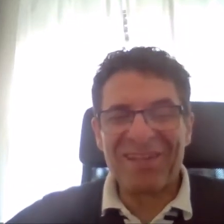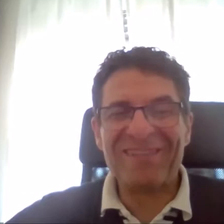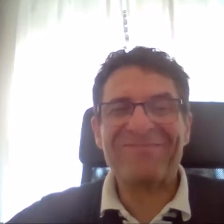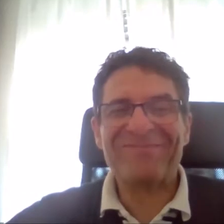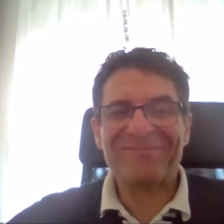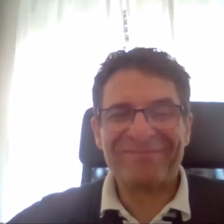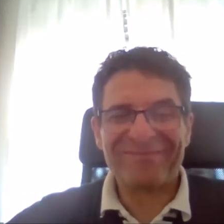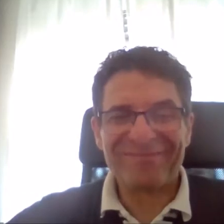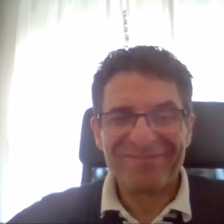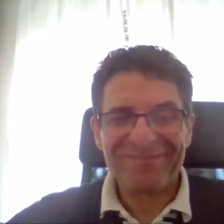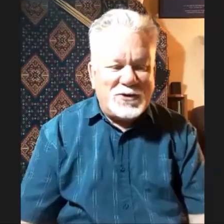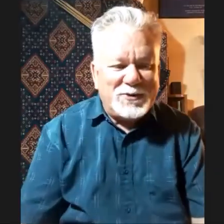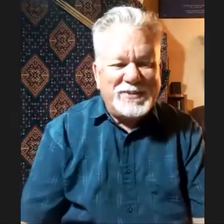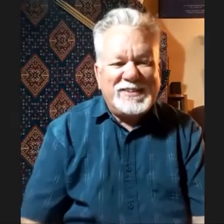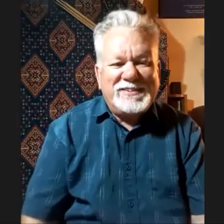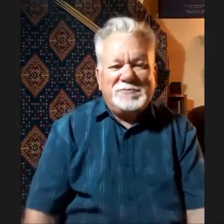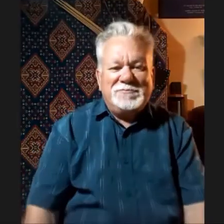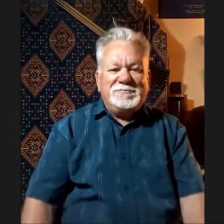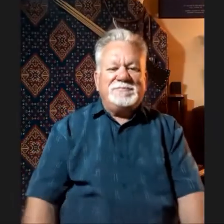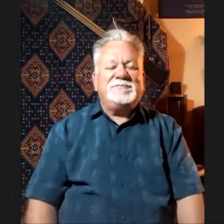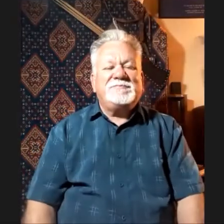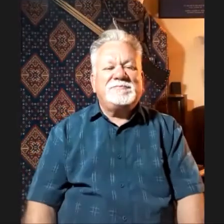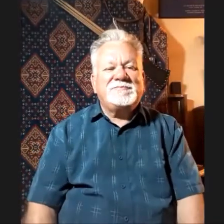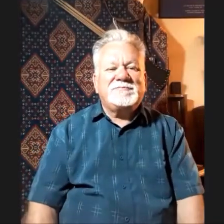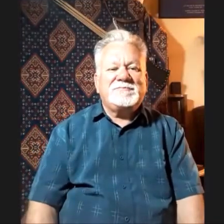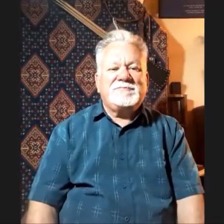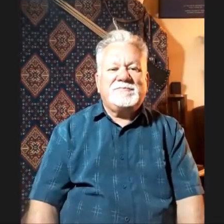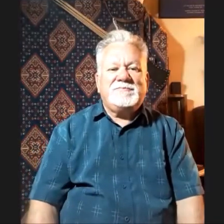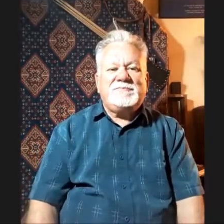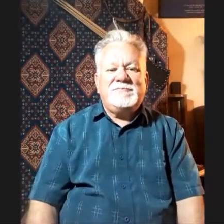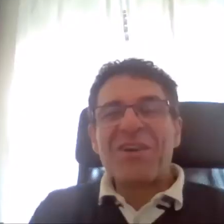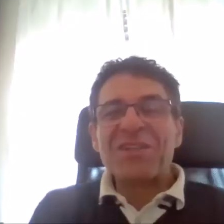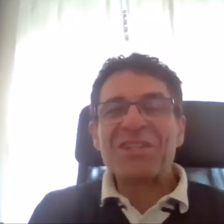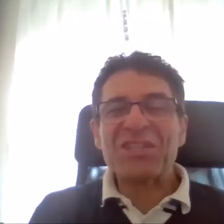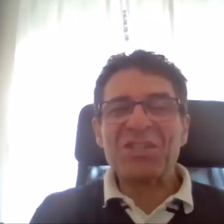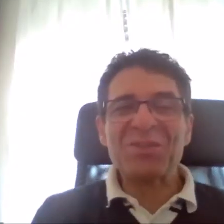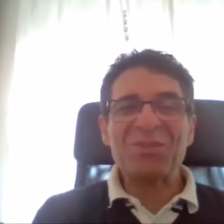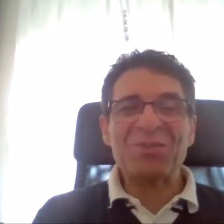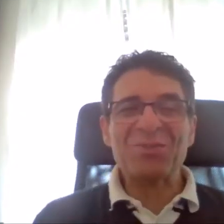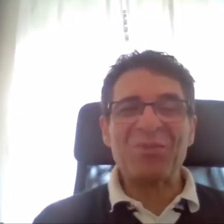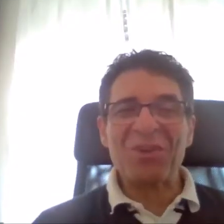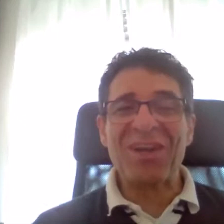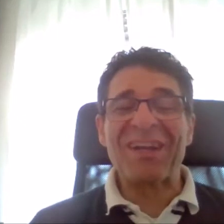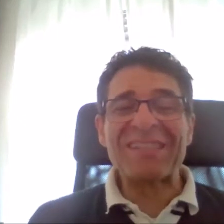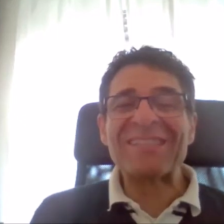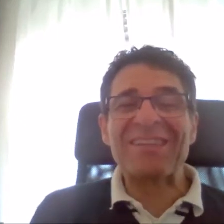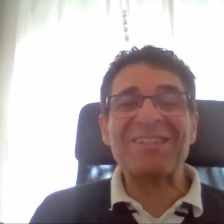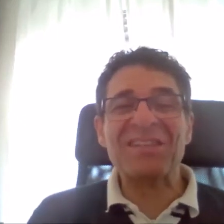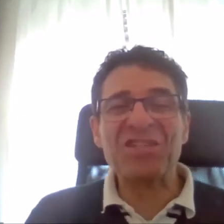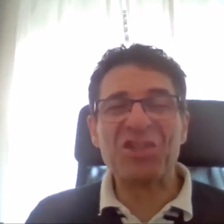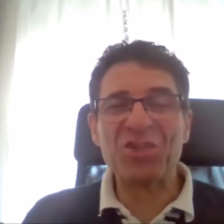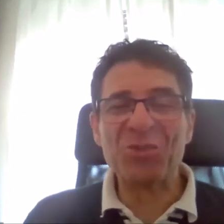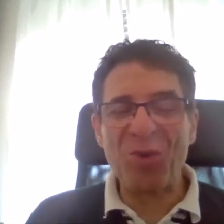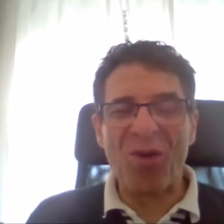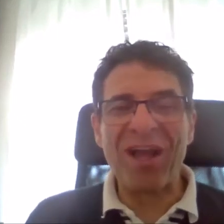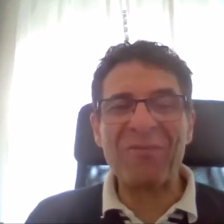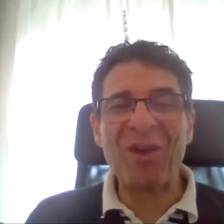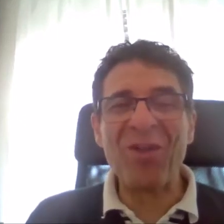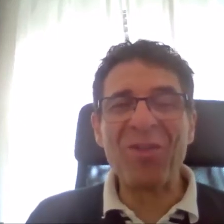are you? I'm very well, thanks. Okay, Bede, we started to work on Sasanid draw and we all